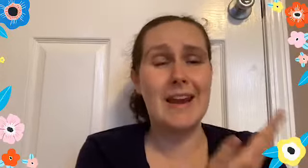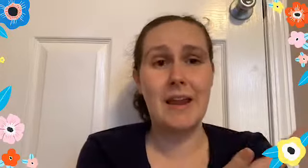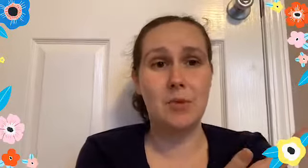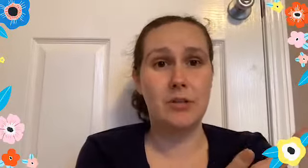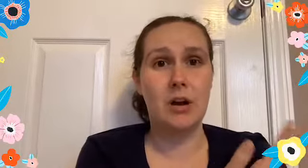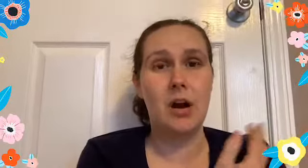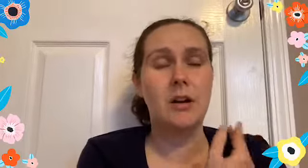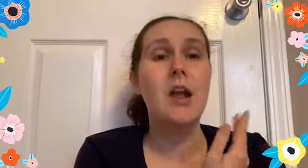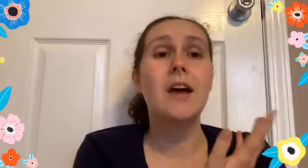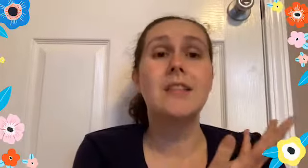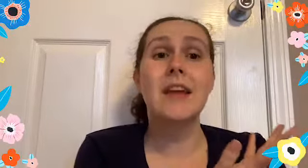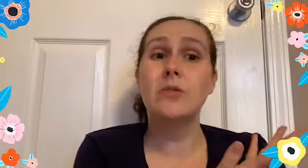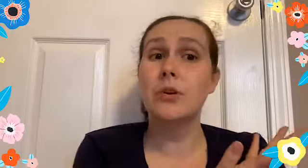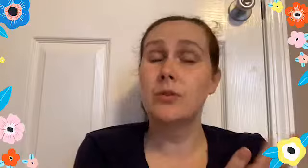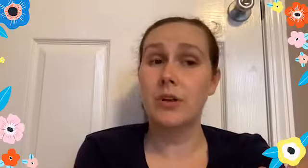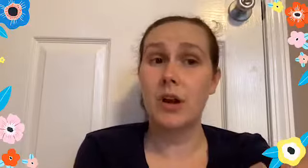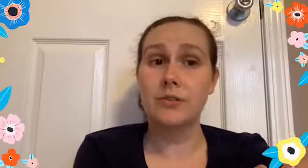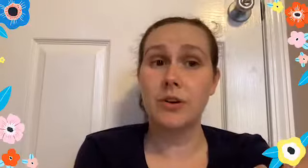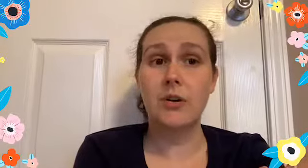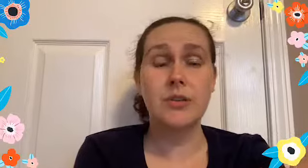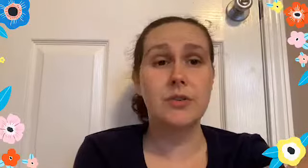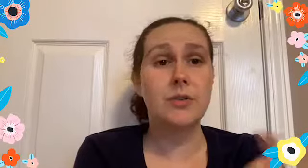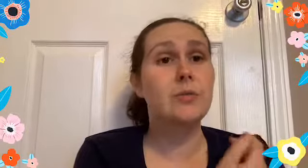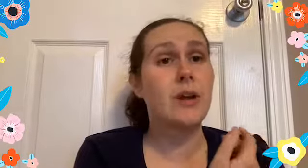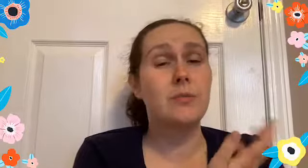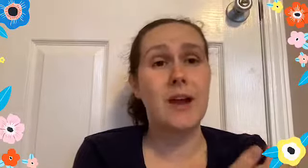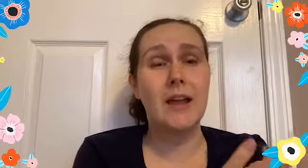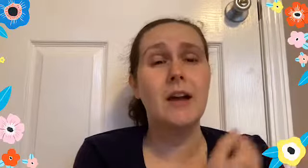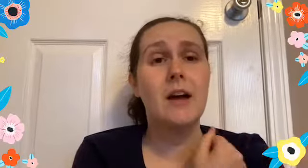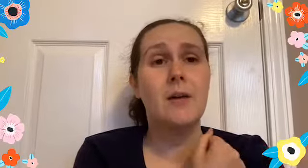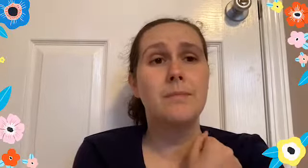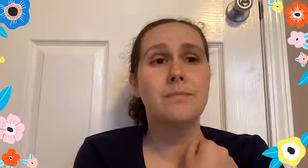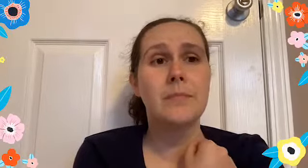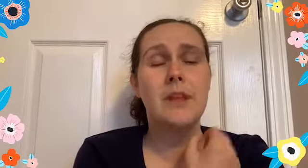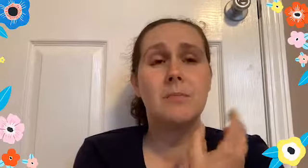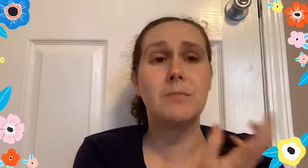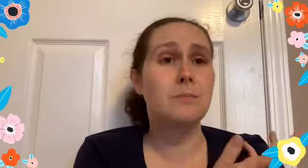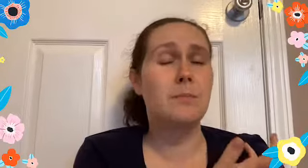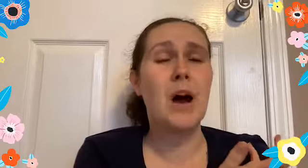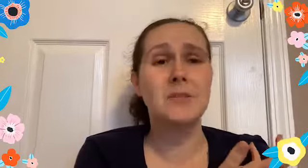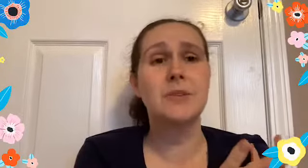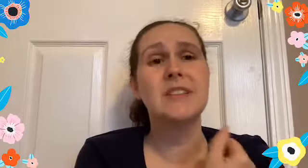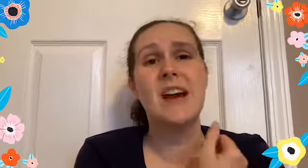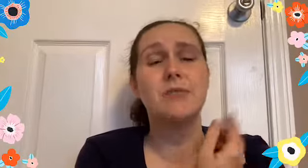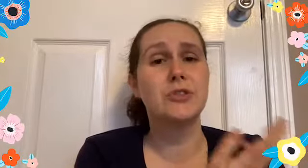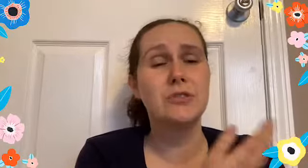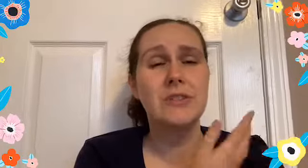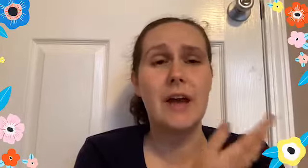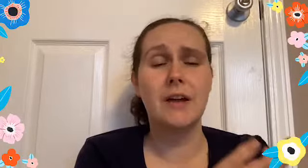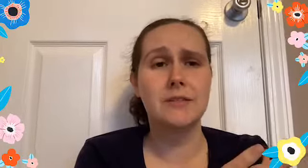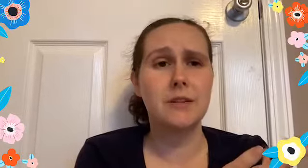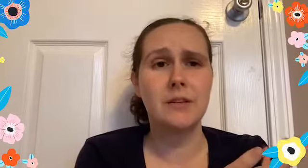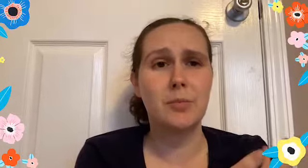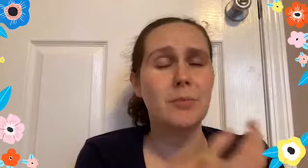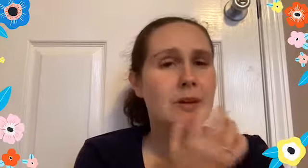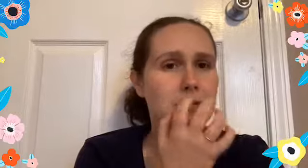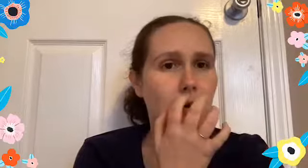name on the card. They don't know who the cards are going to right away. Um, the hospital staff will choose that as appropriate. So